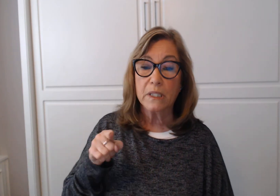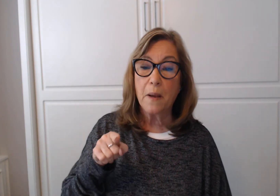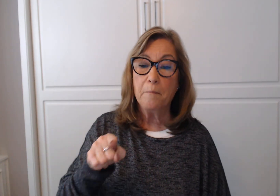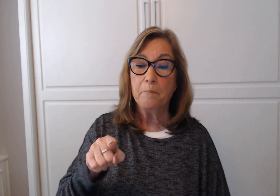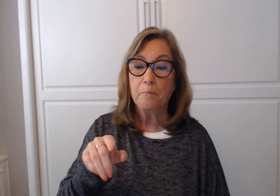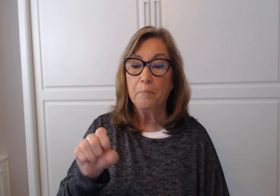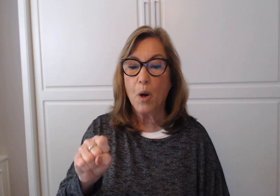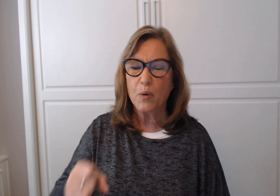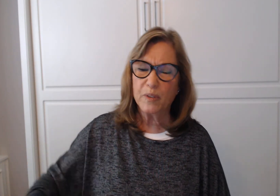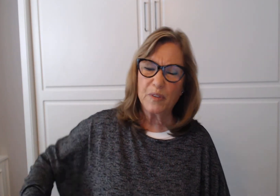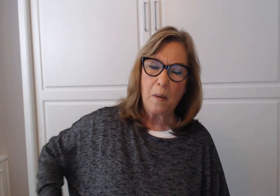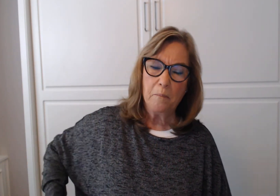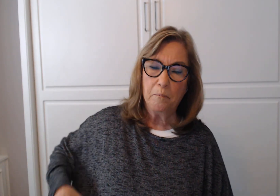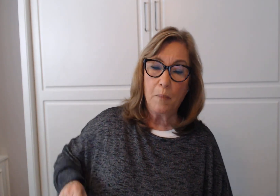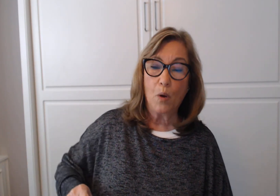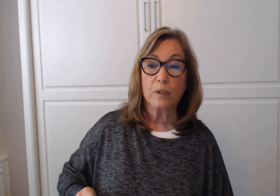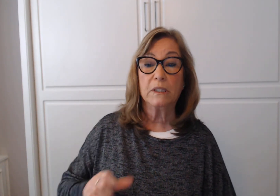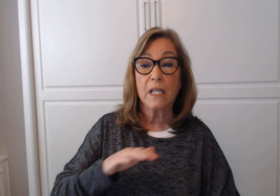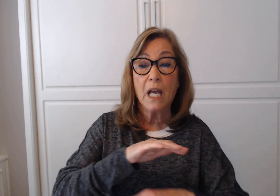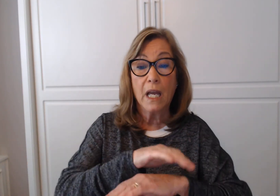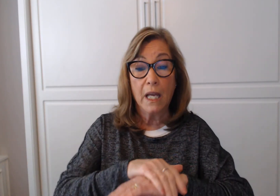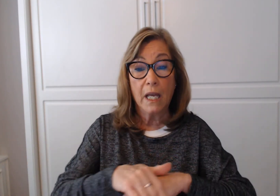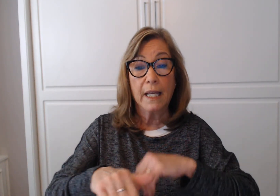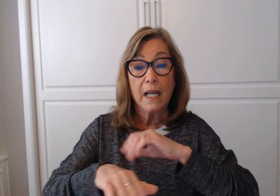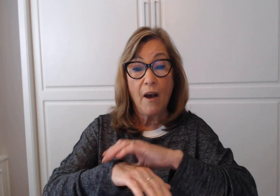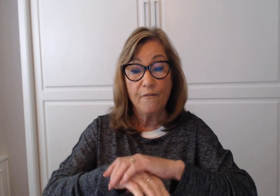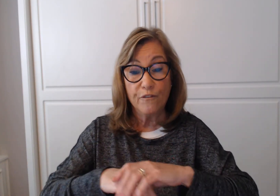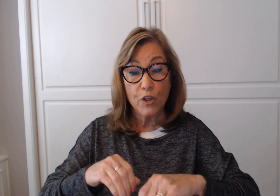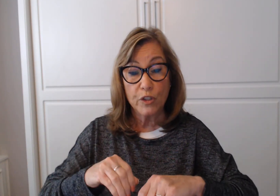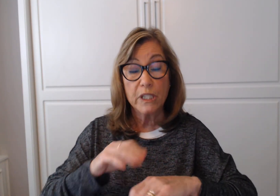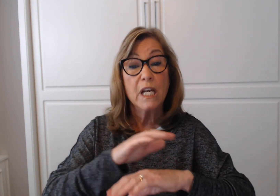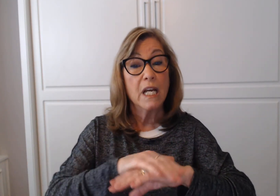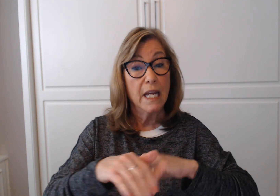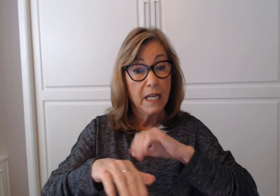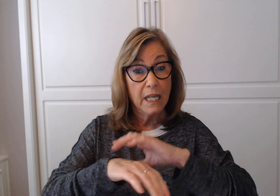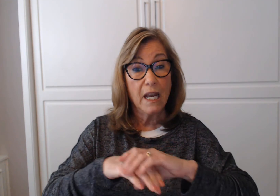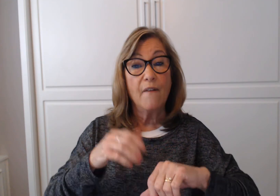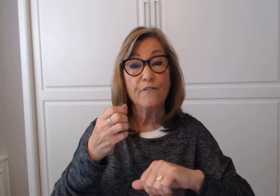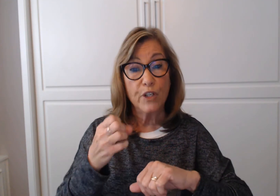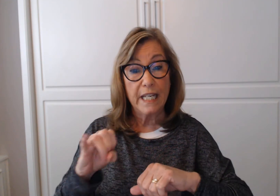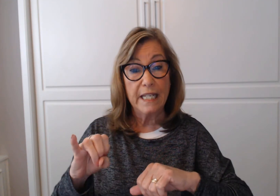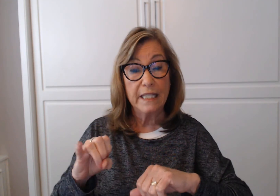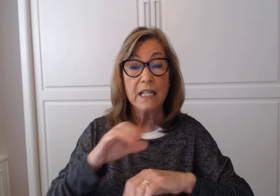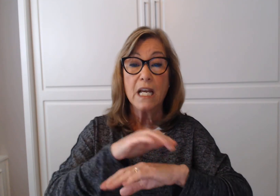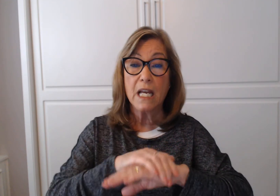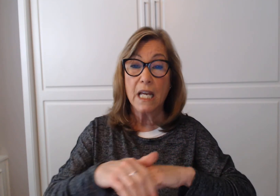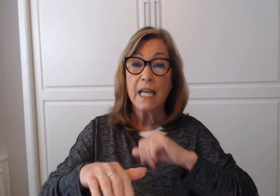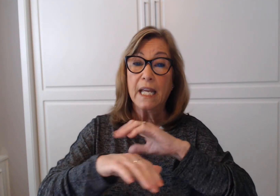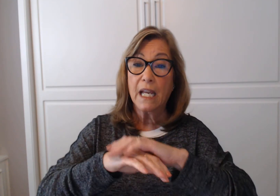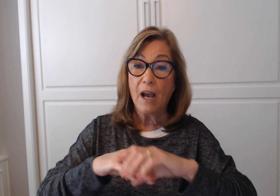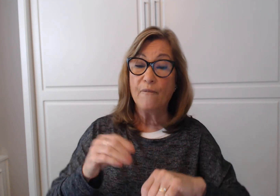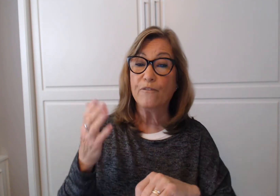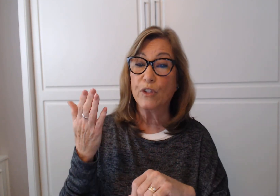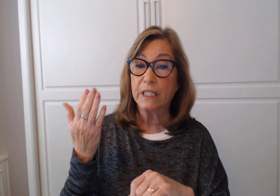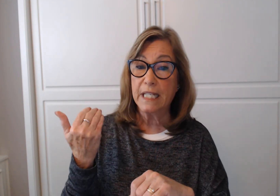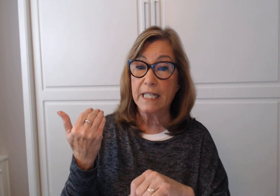Comfort. Comforting. Comforted. Comfortable.